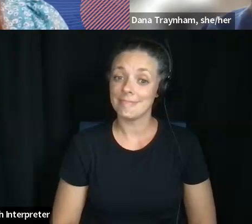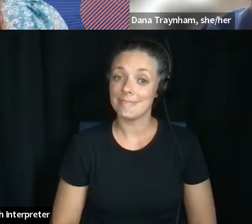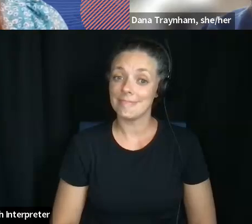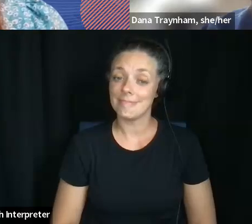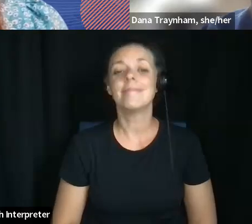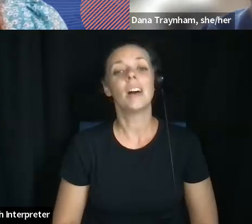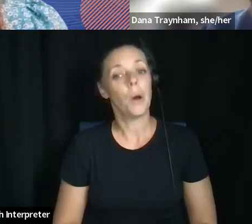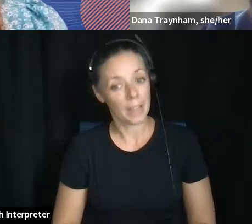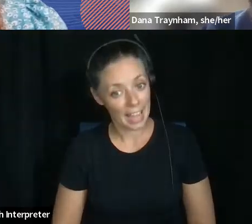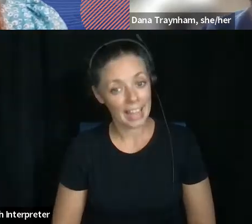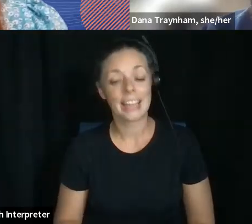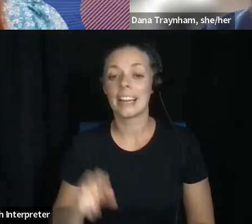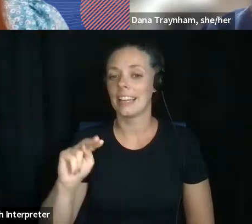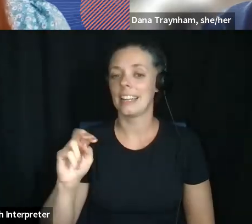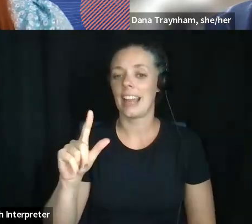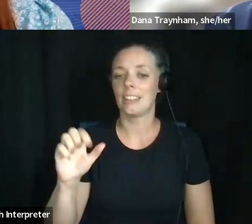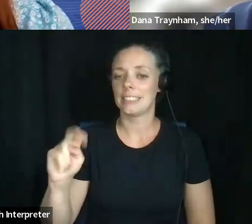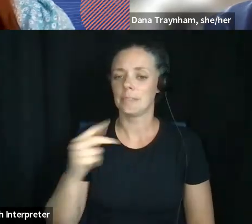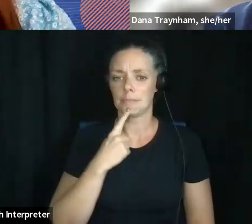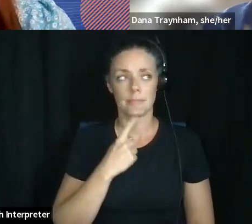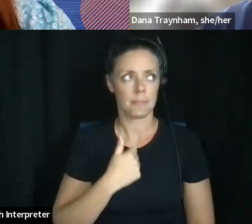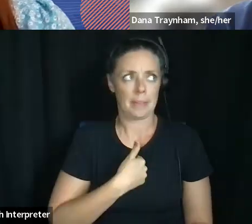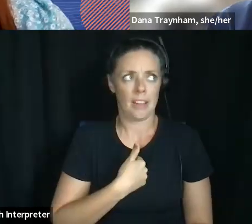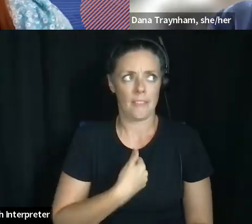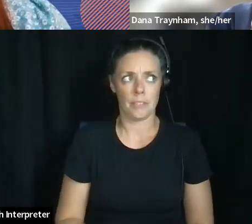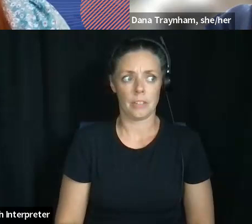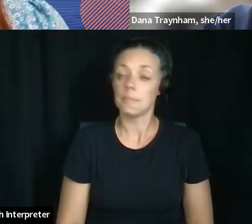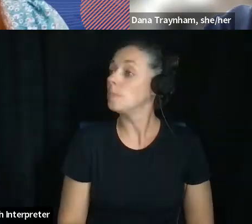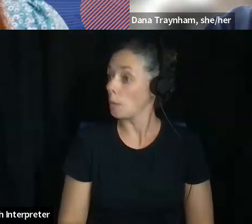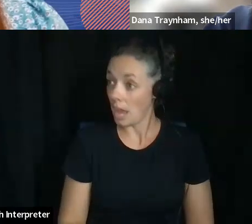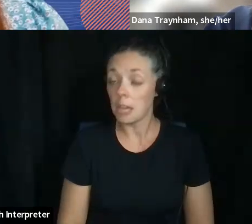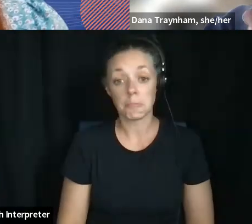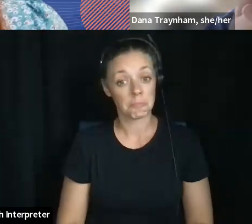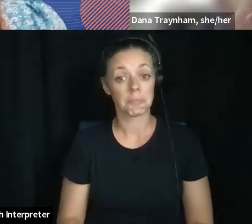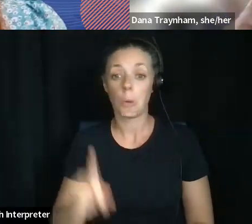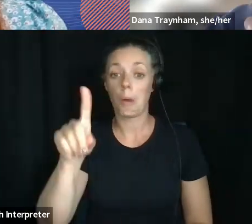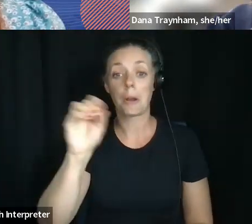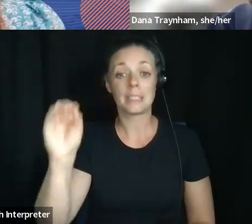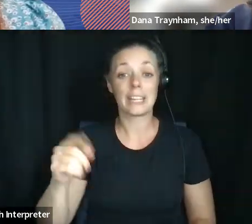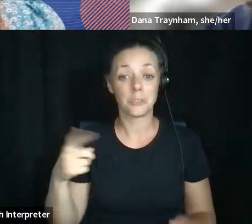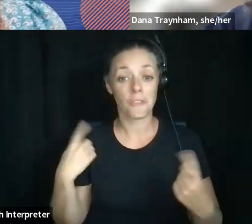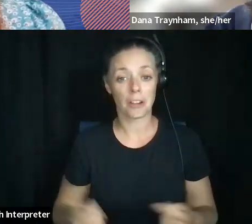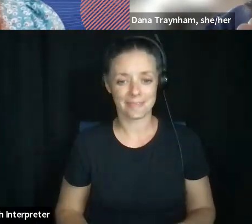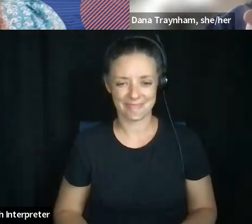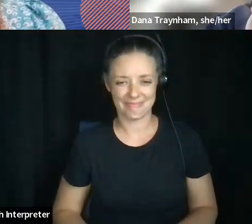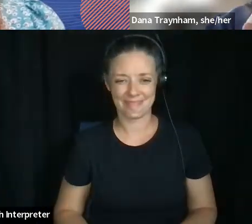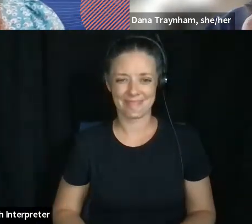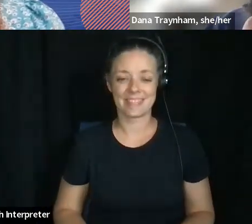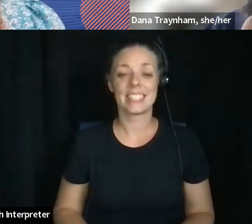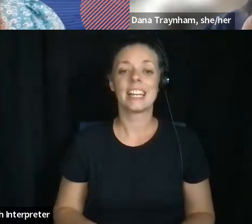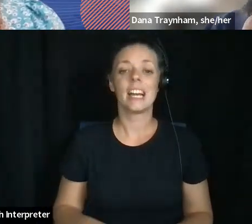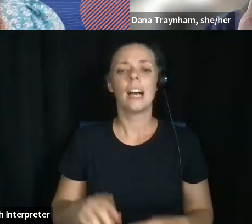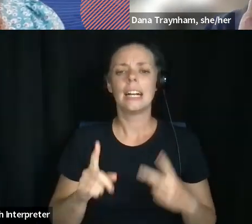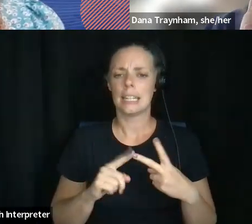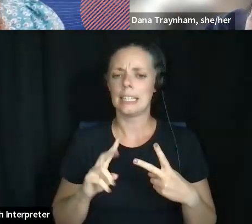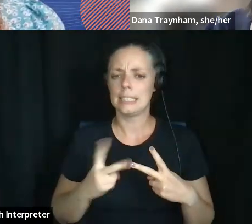Okay. So Nelson says myself. Okay, good. Oh, you got 100% so far. What if for